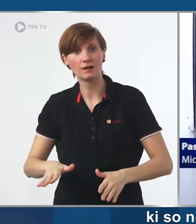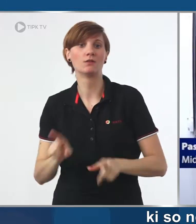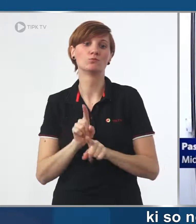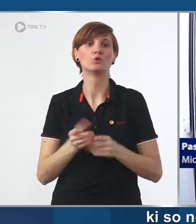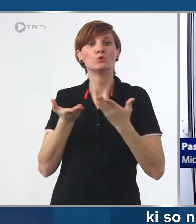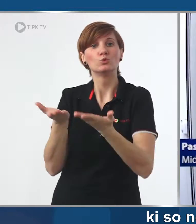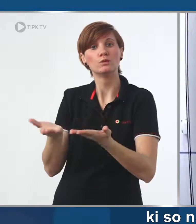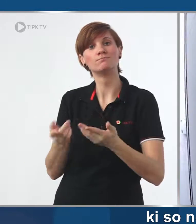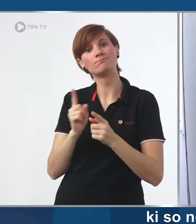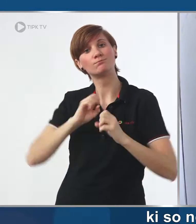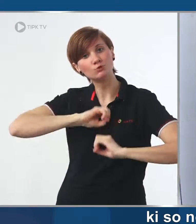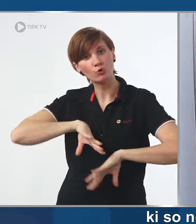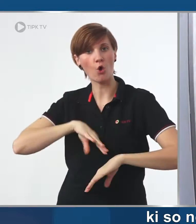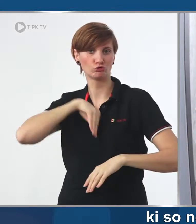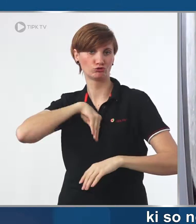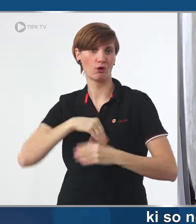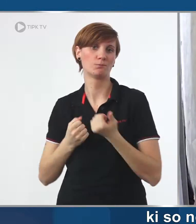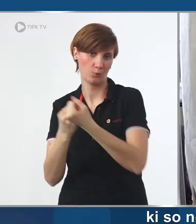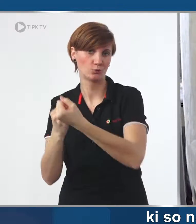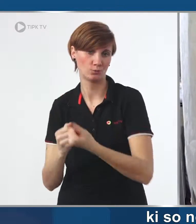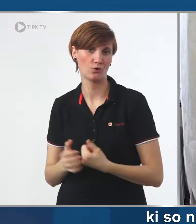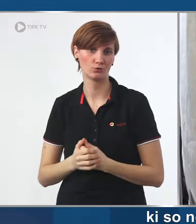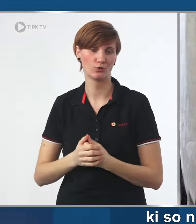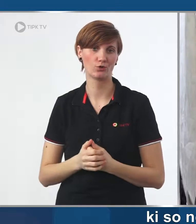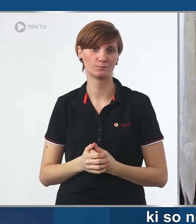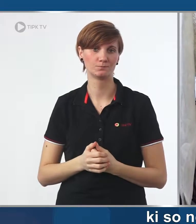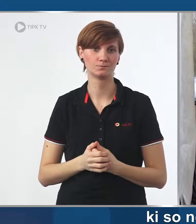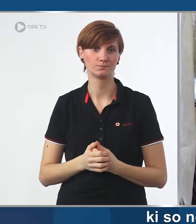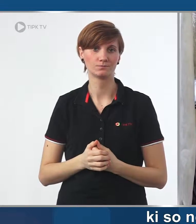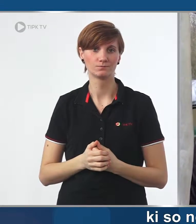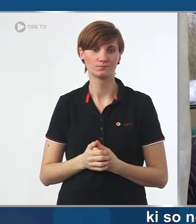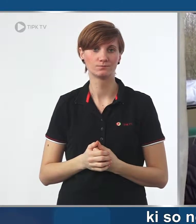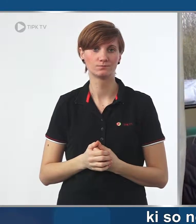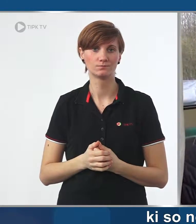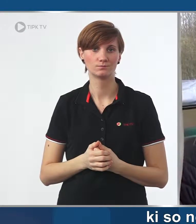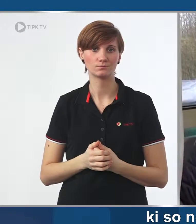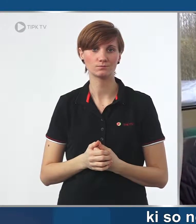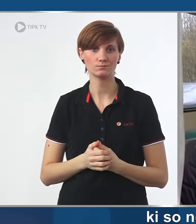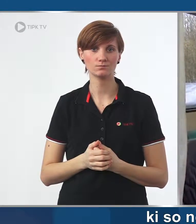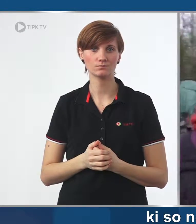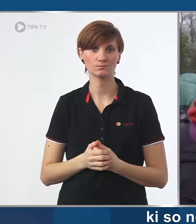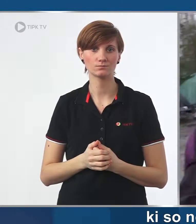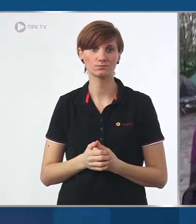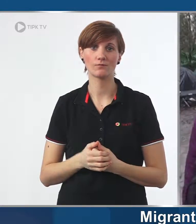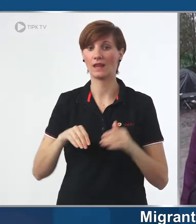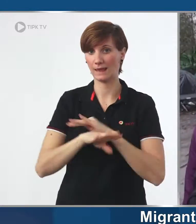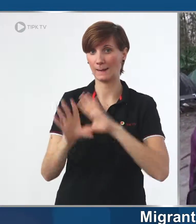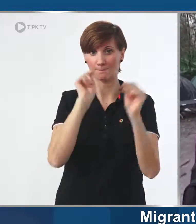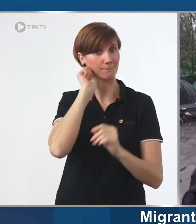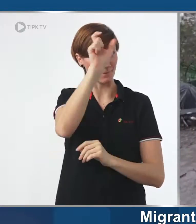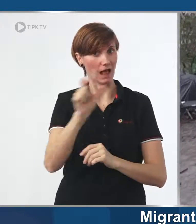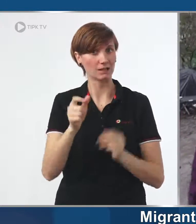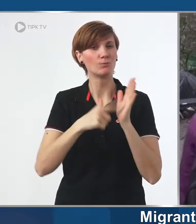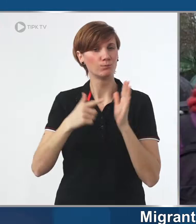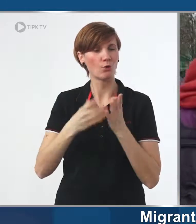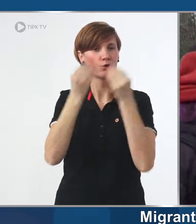grosses or IVG and to provide them psychological support. But it's not